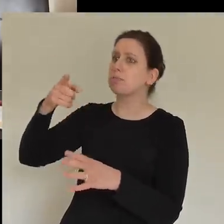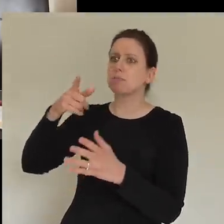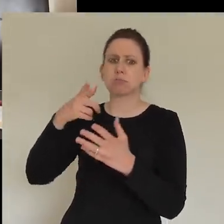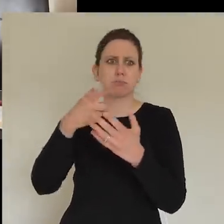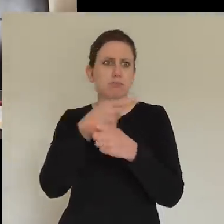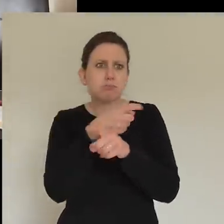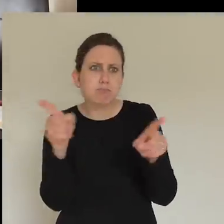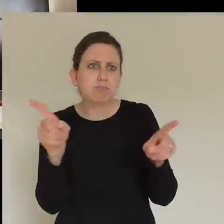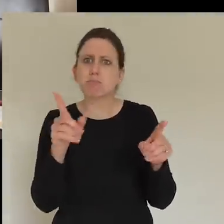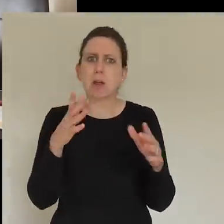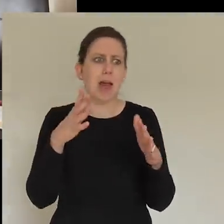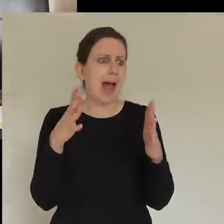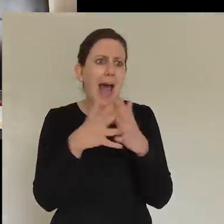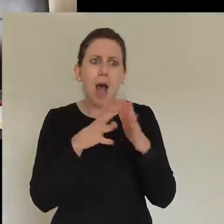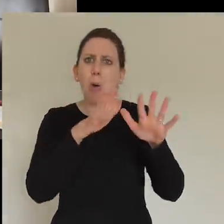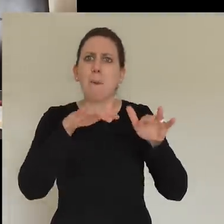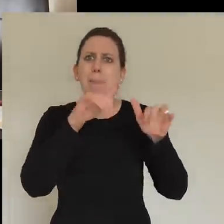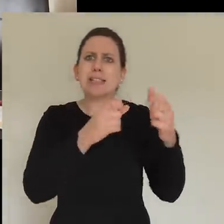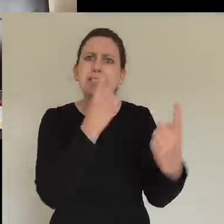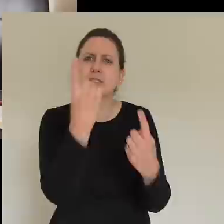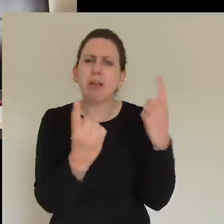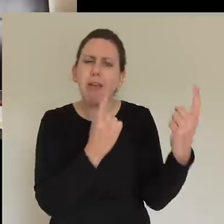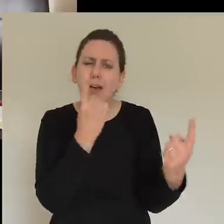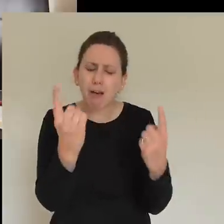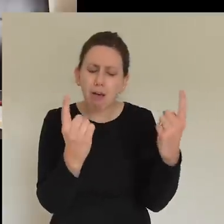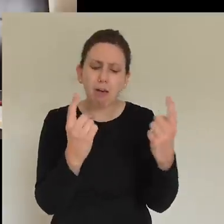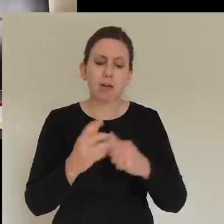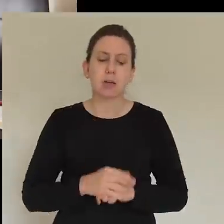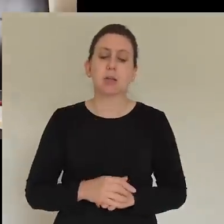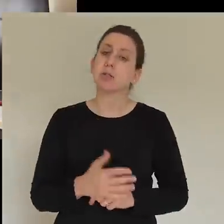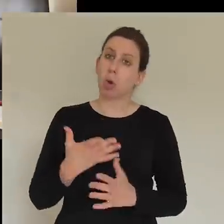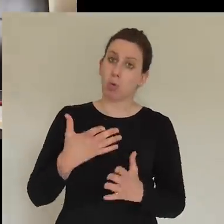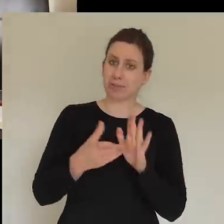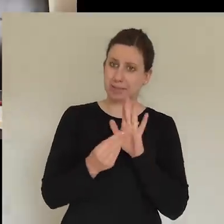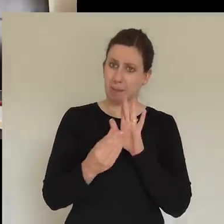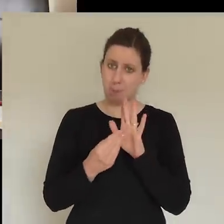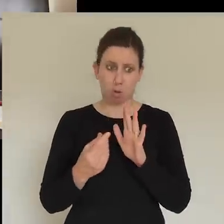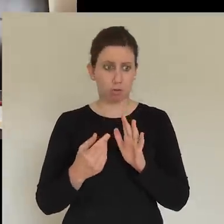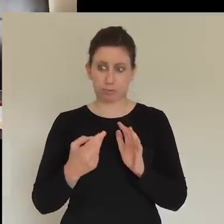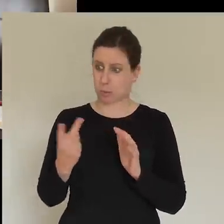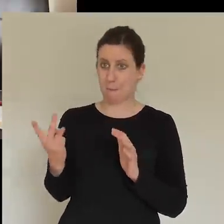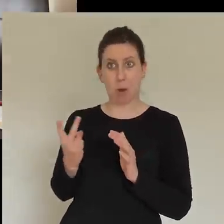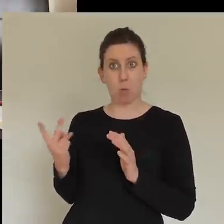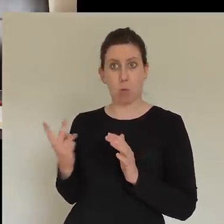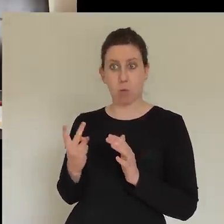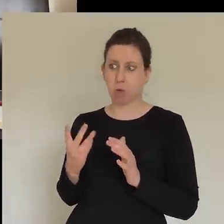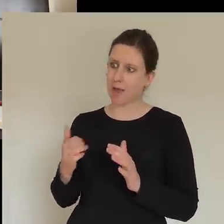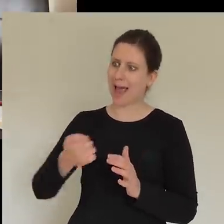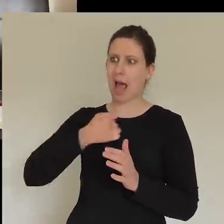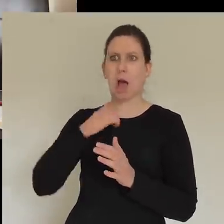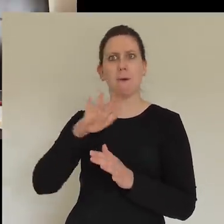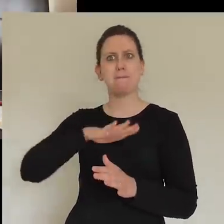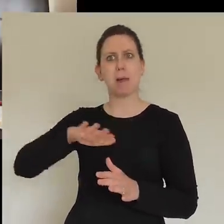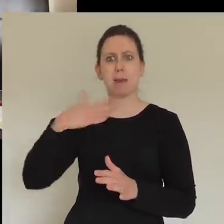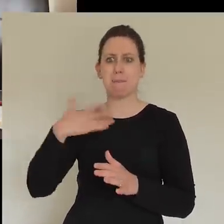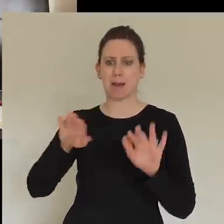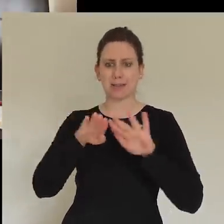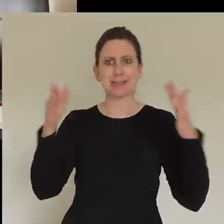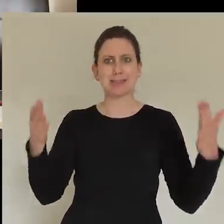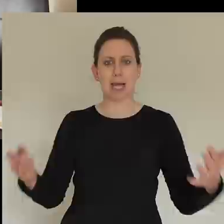other thing that we've been doing is gathering as a family around the table and sharing the Bible with one another and praying for one